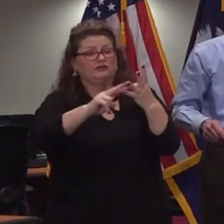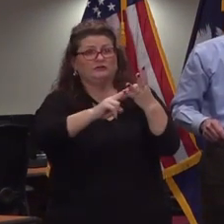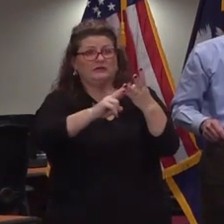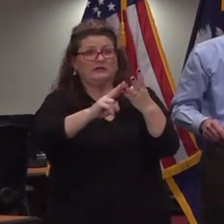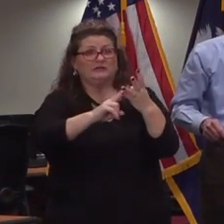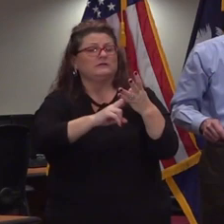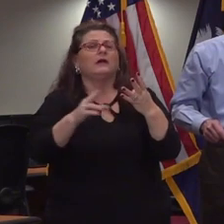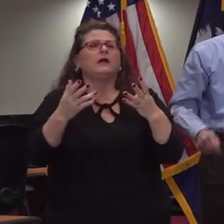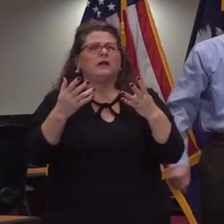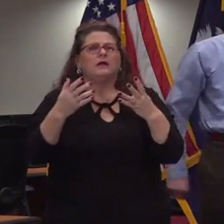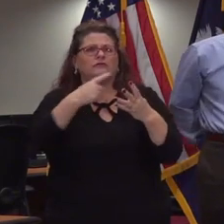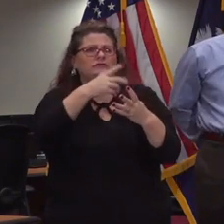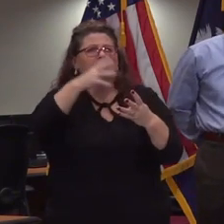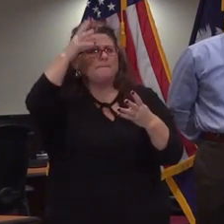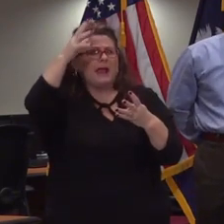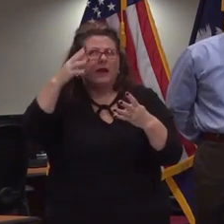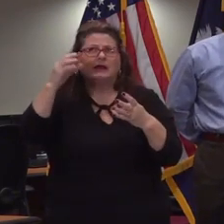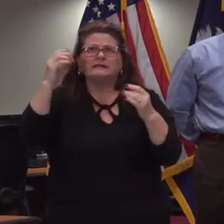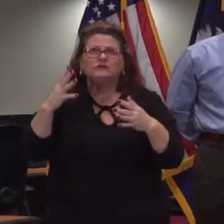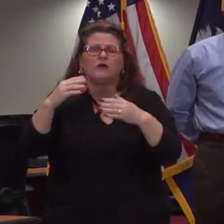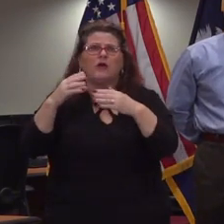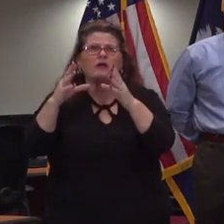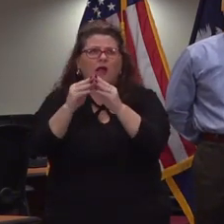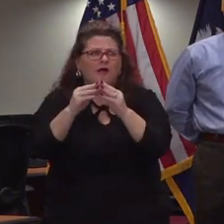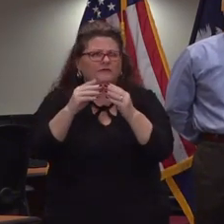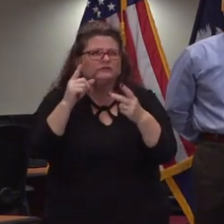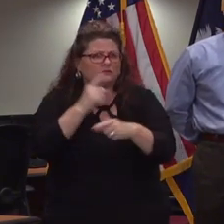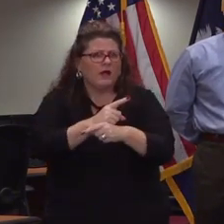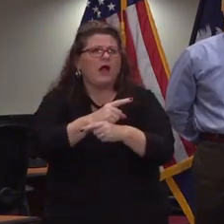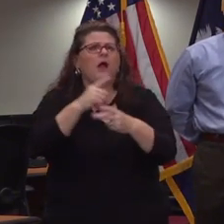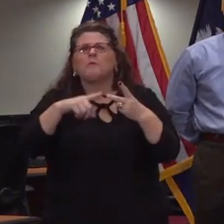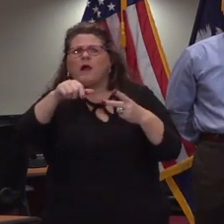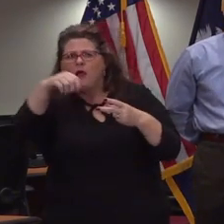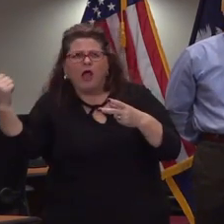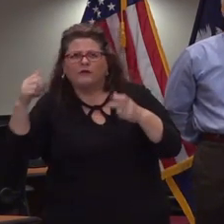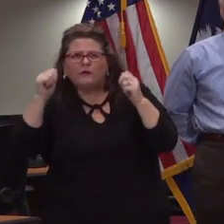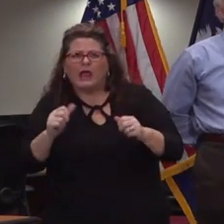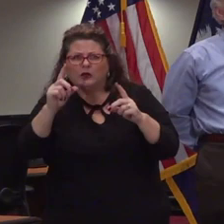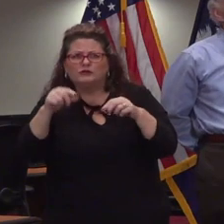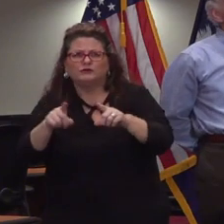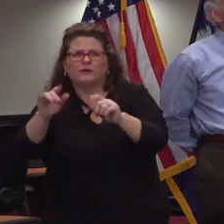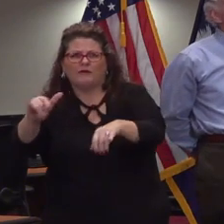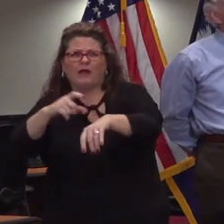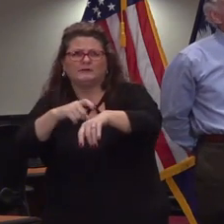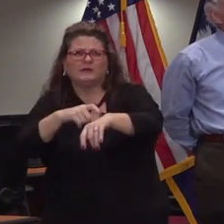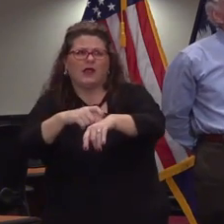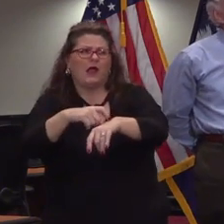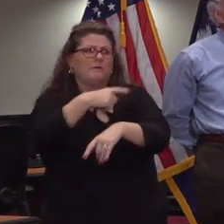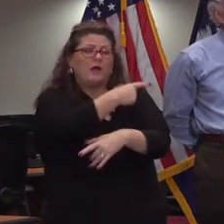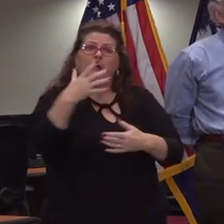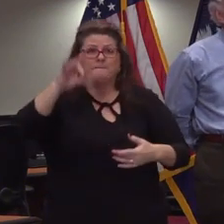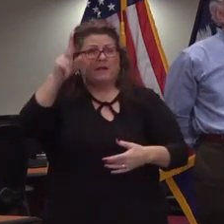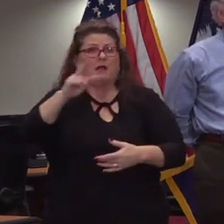will have what are some of the things you said parent-teacher conferences what are some of other things that schools could choose to do during that two-week period well one thing is they need to pick